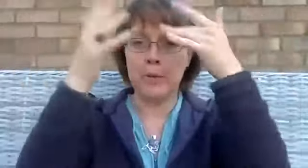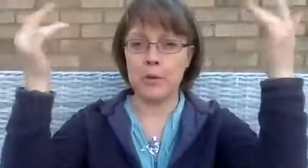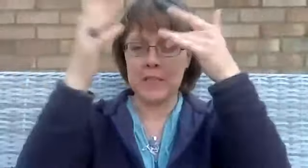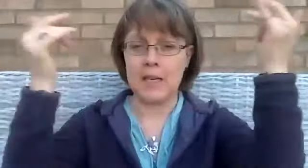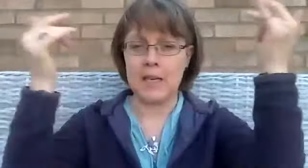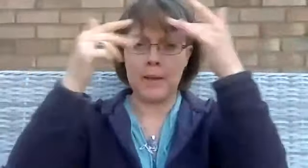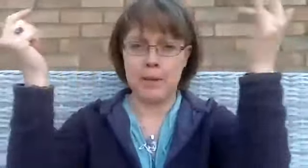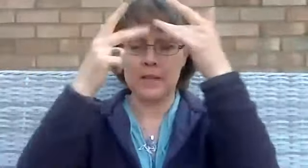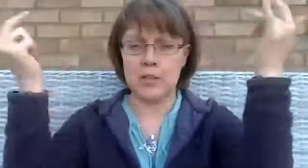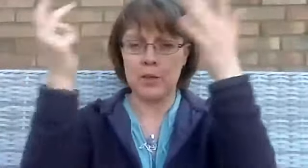the body in any way please do